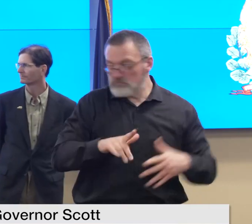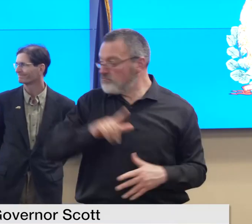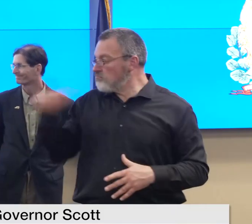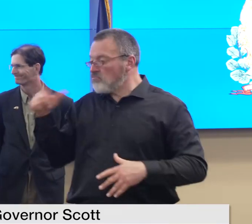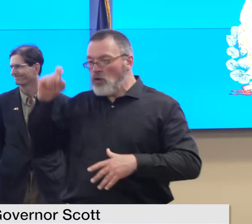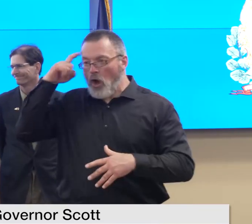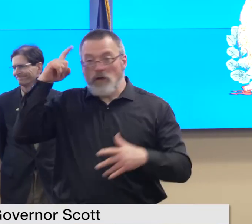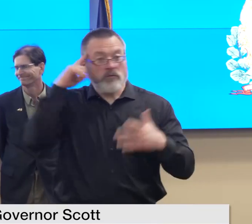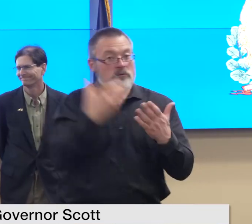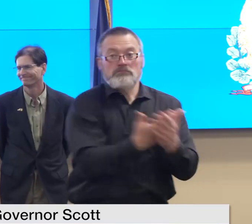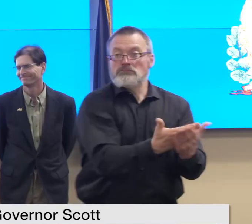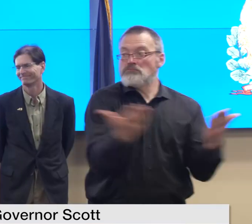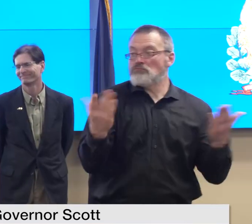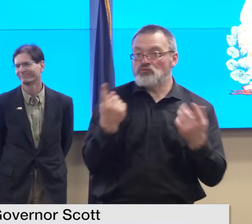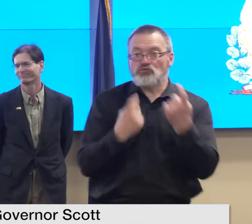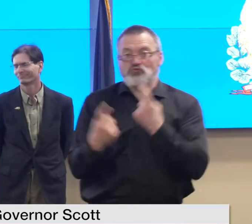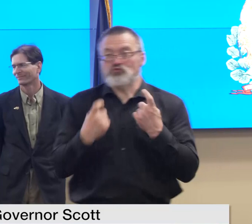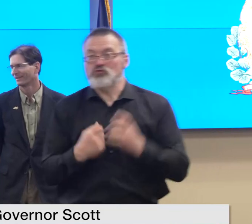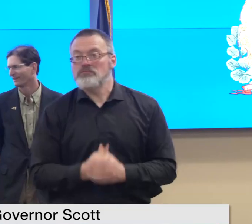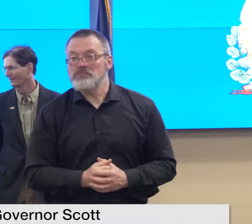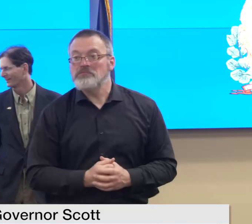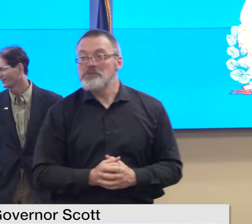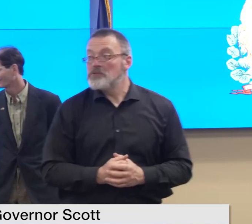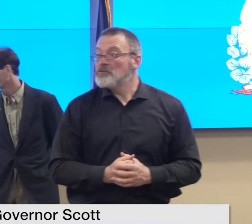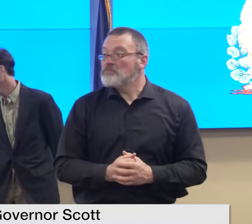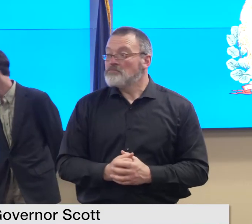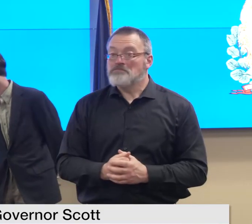thank you secretary moore open up to questions